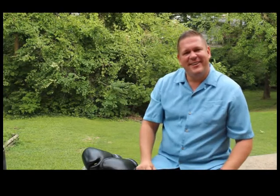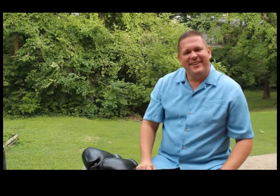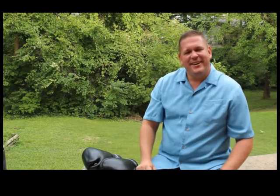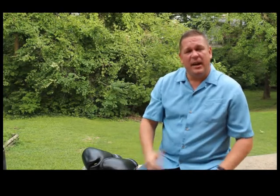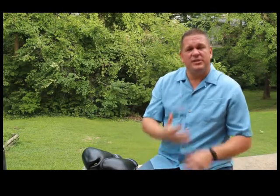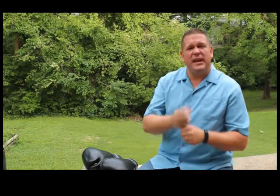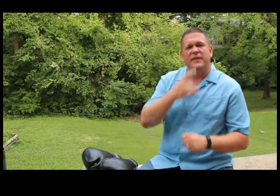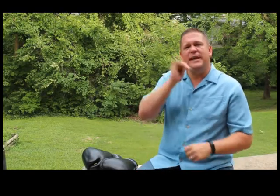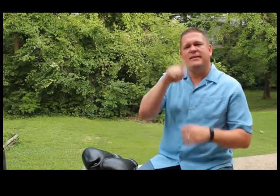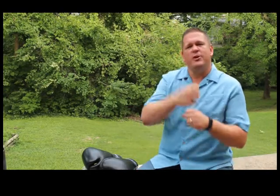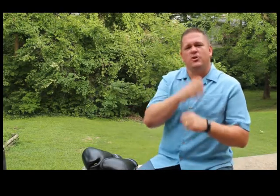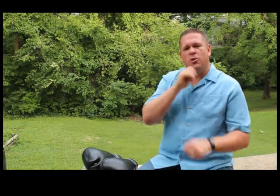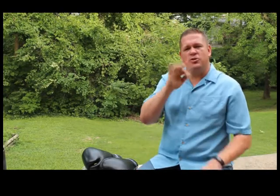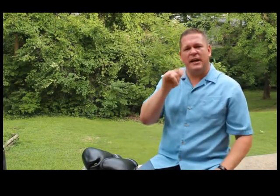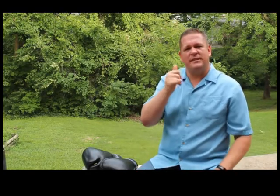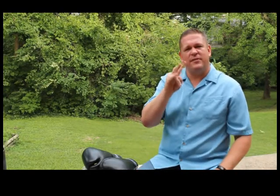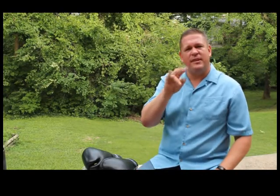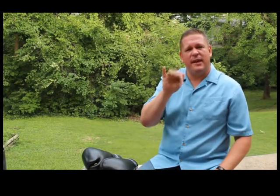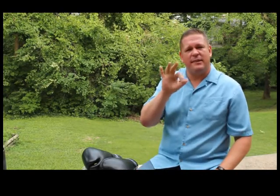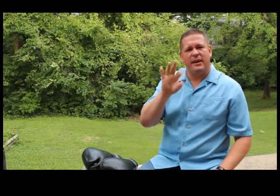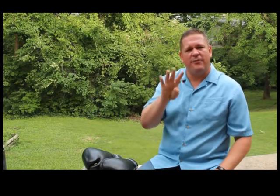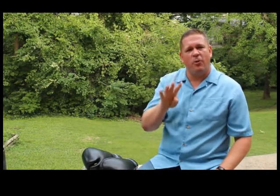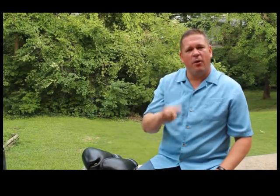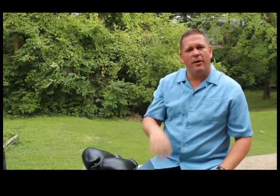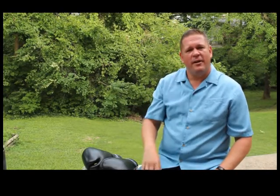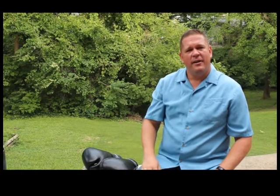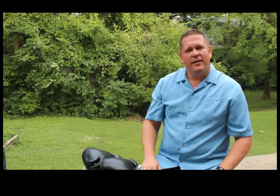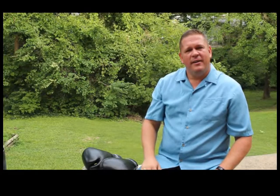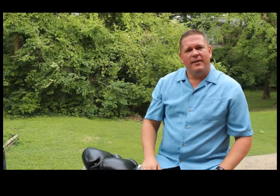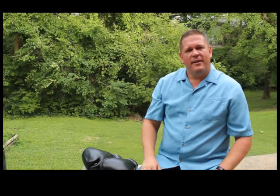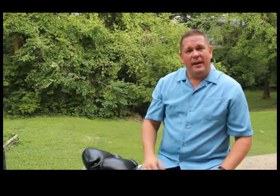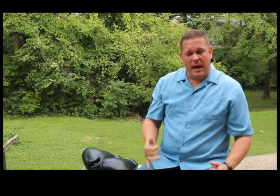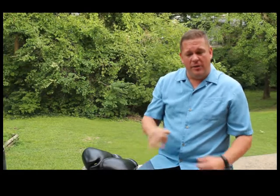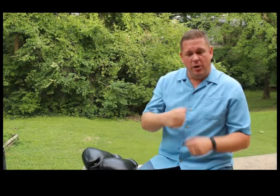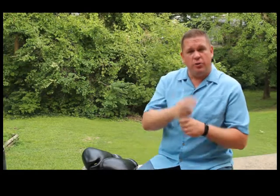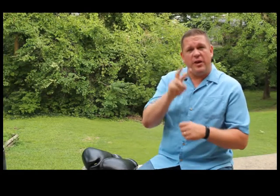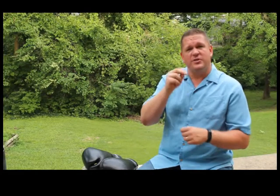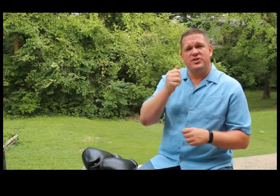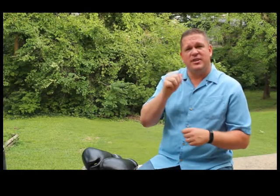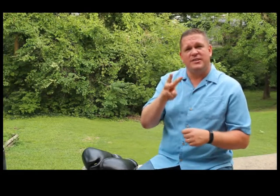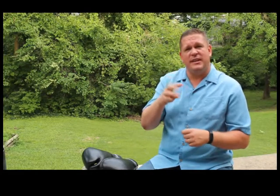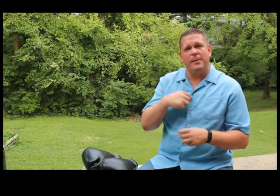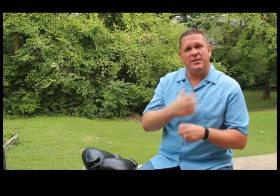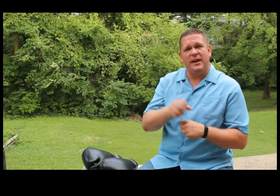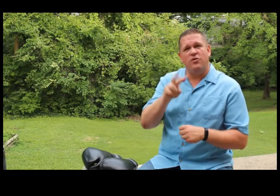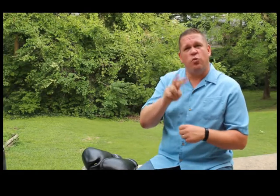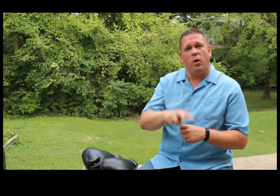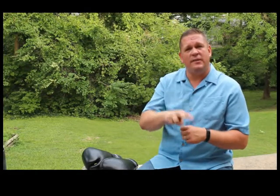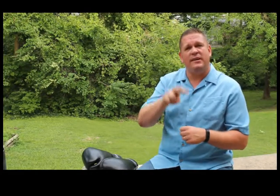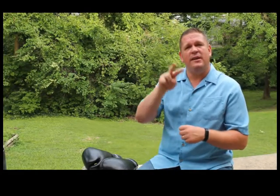I got saved at 18 years old, July 17, 1994. And now in the year 2016, I'll be saved 22